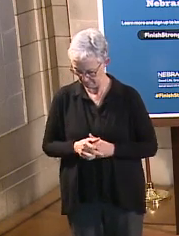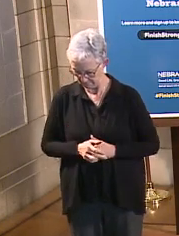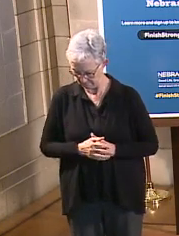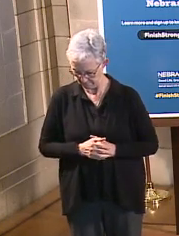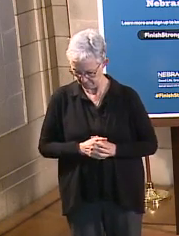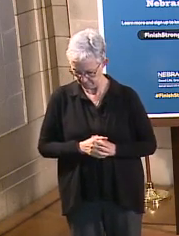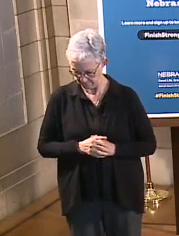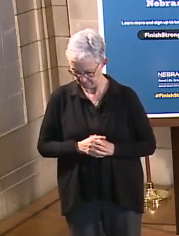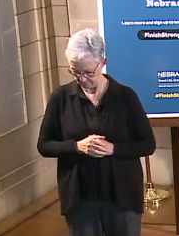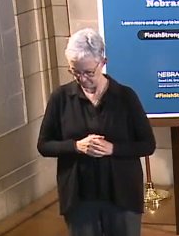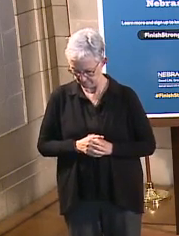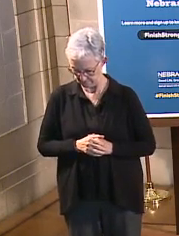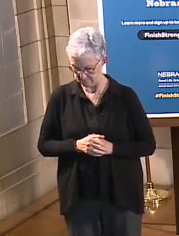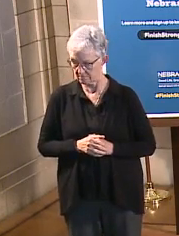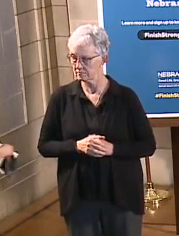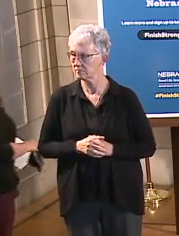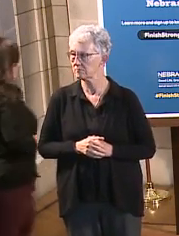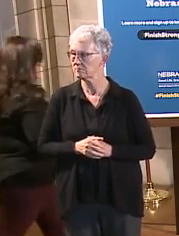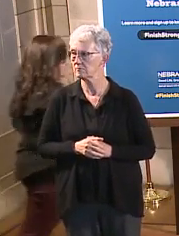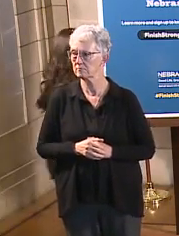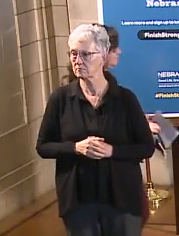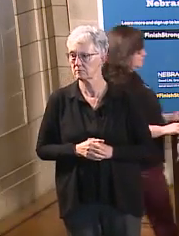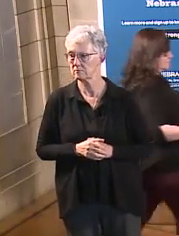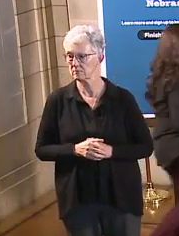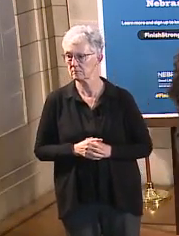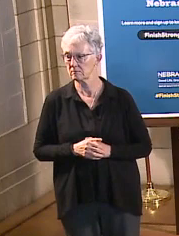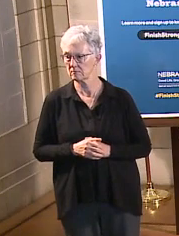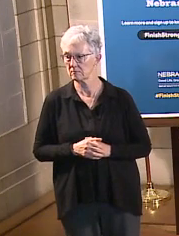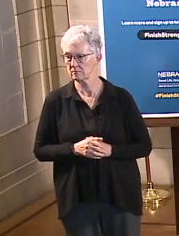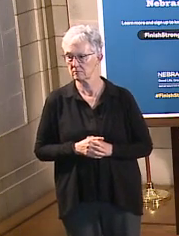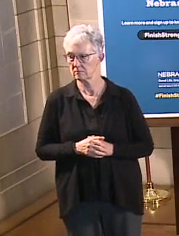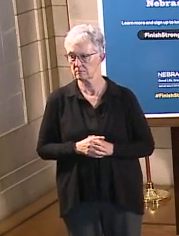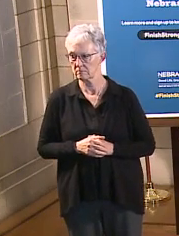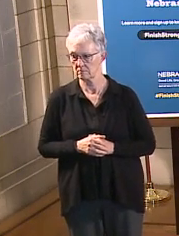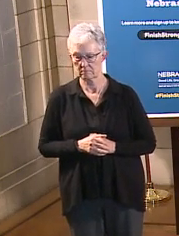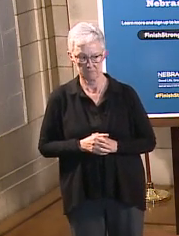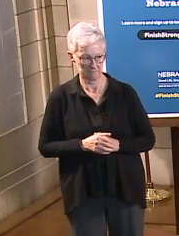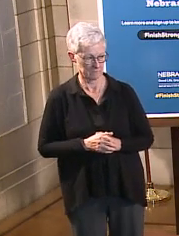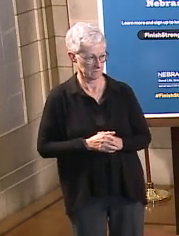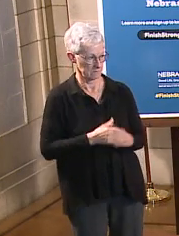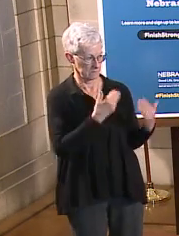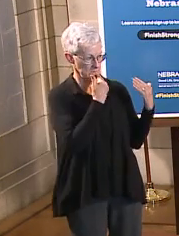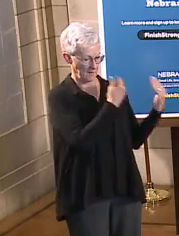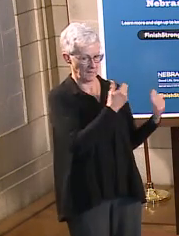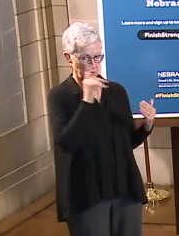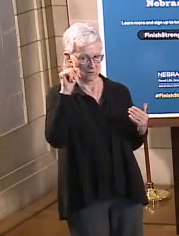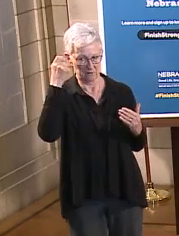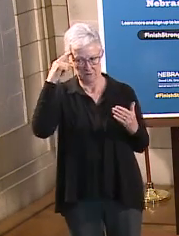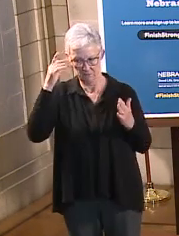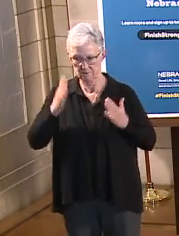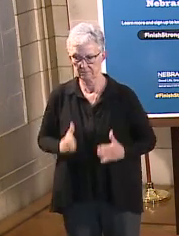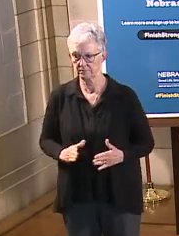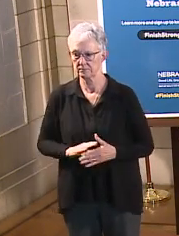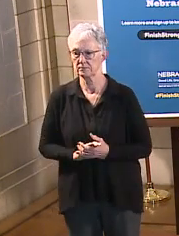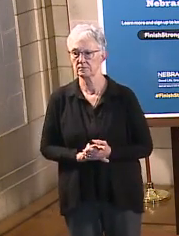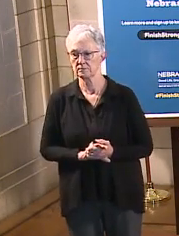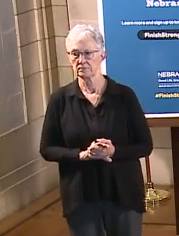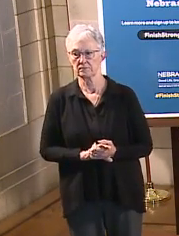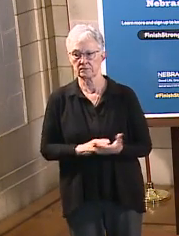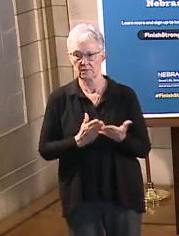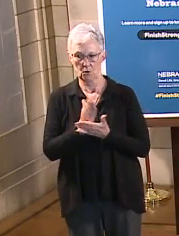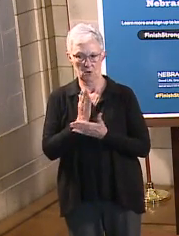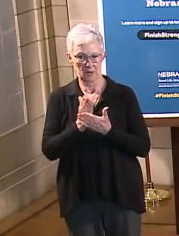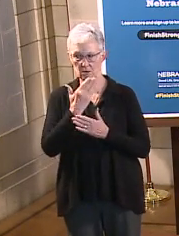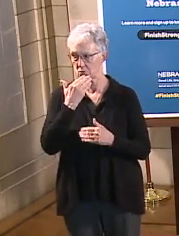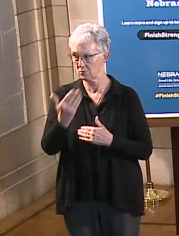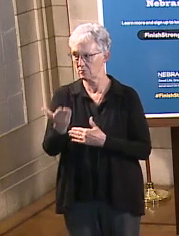Thank you very much, Governor. All right, so